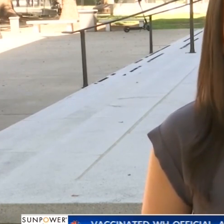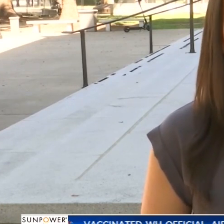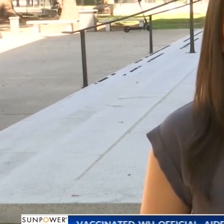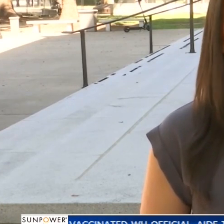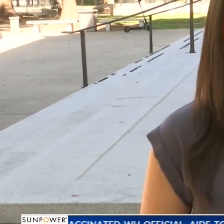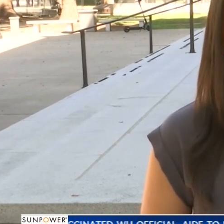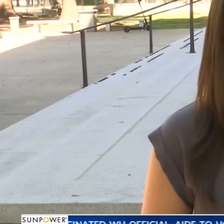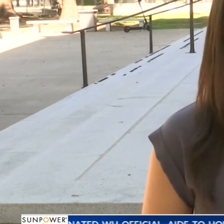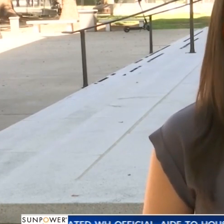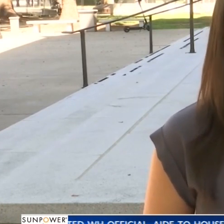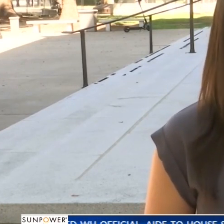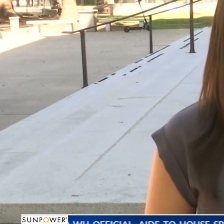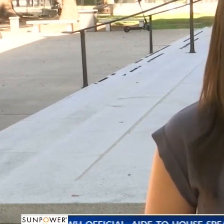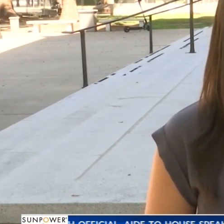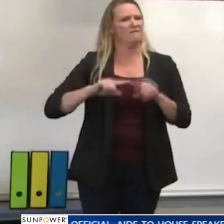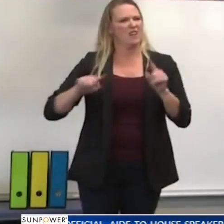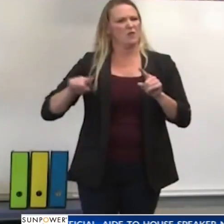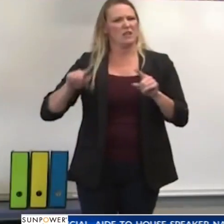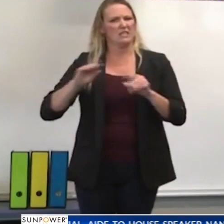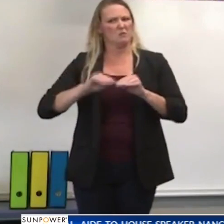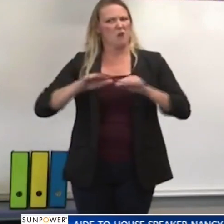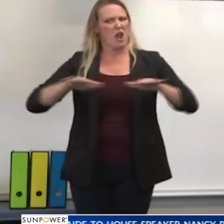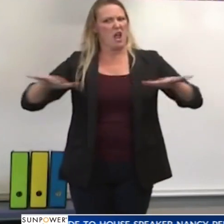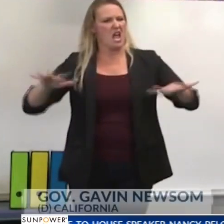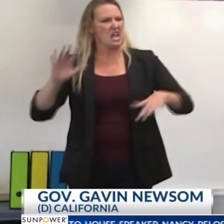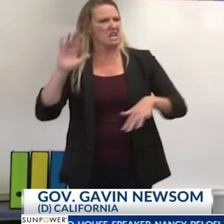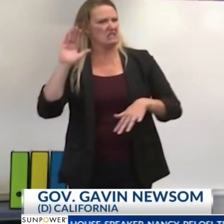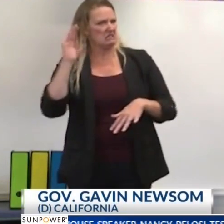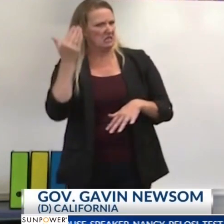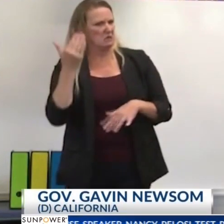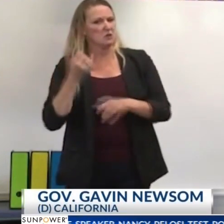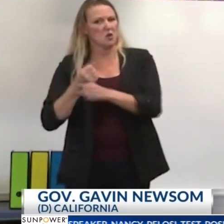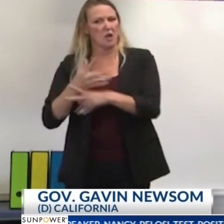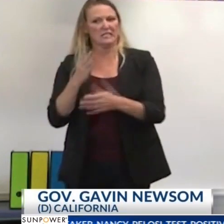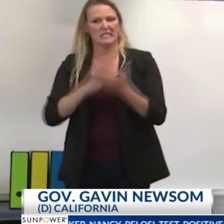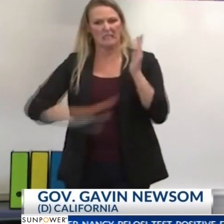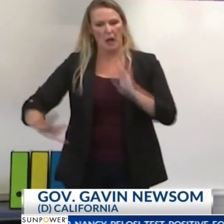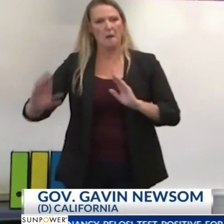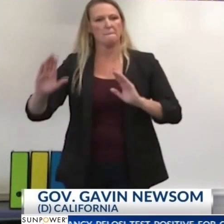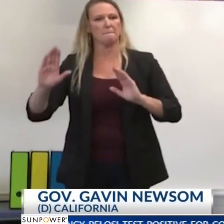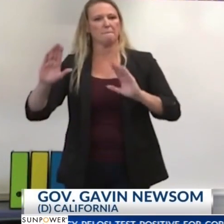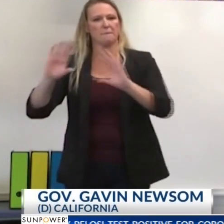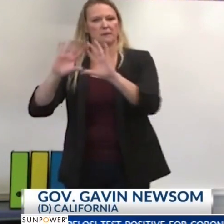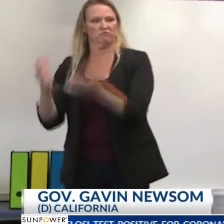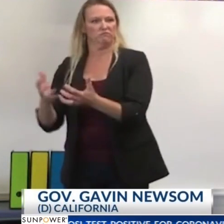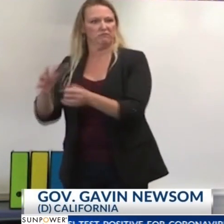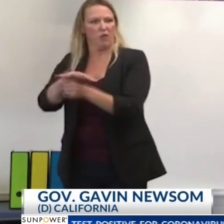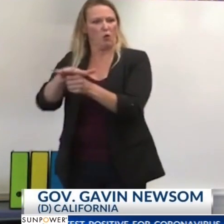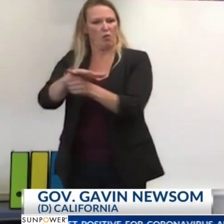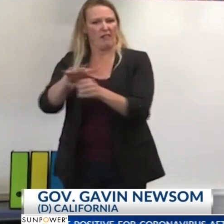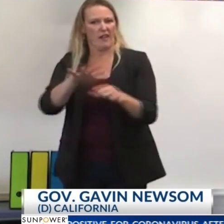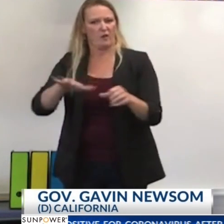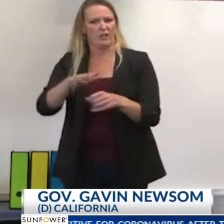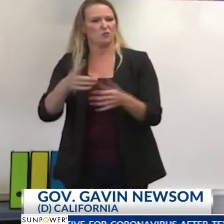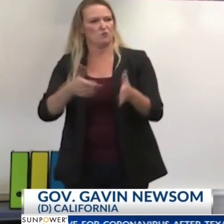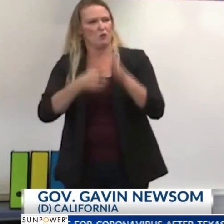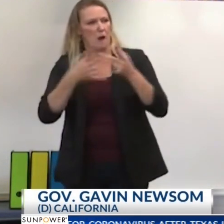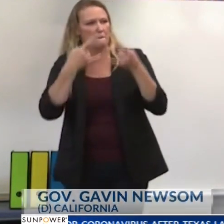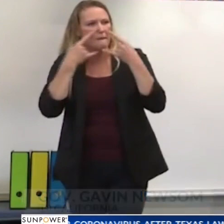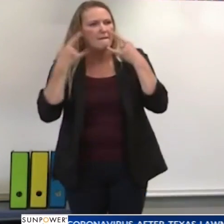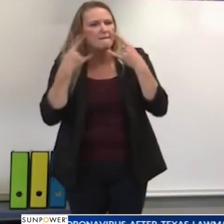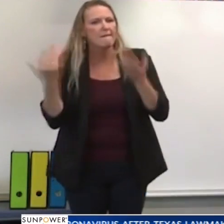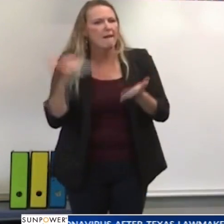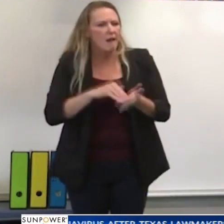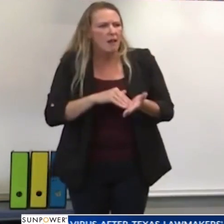that statewide mask mandate will return. Well, we'll see. Look, at the end of the day, the epidemiology, spread, the variants